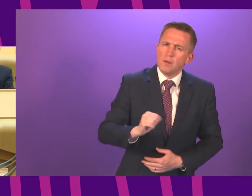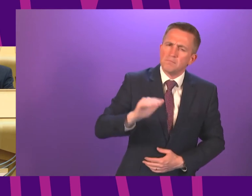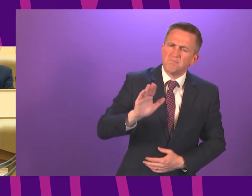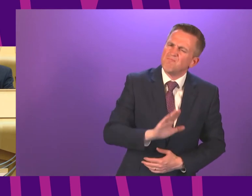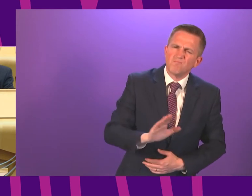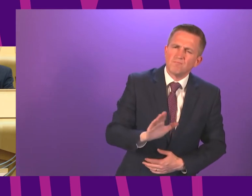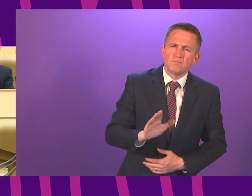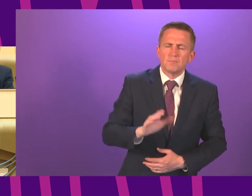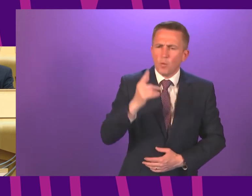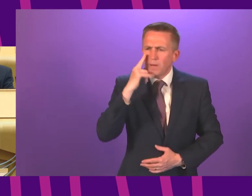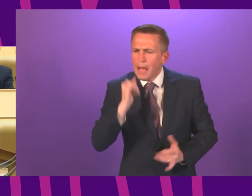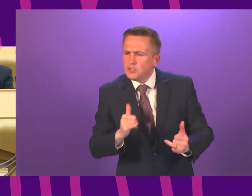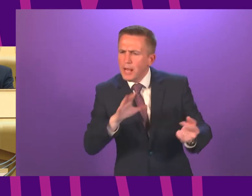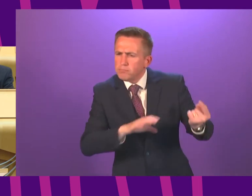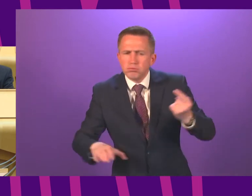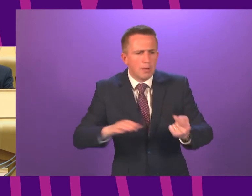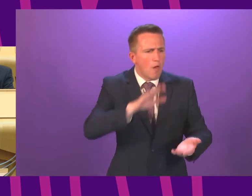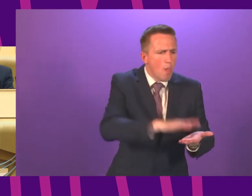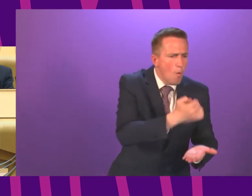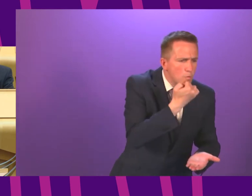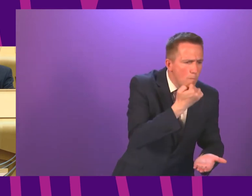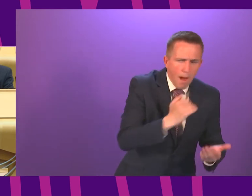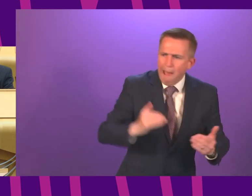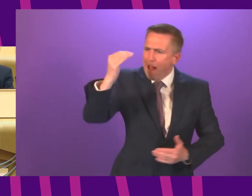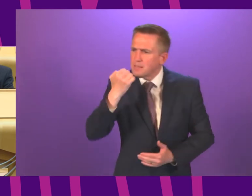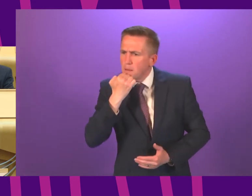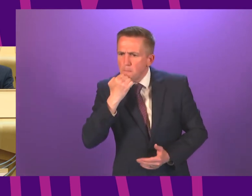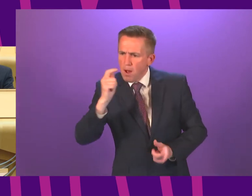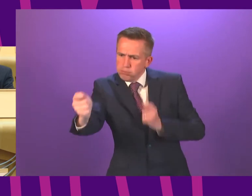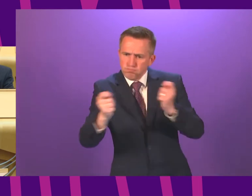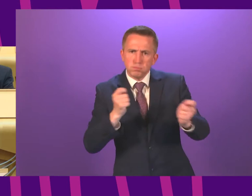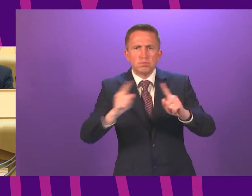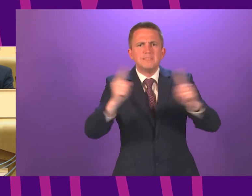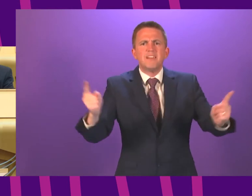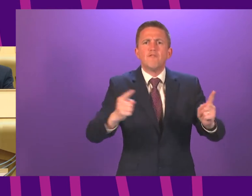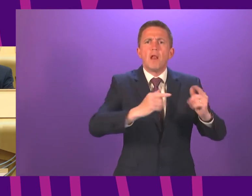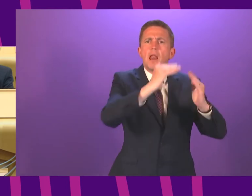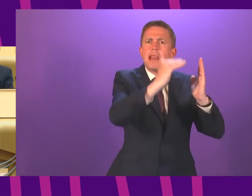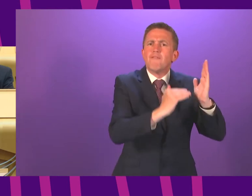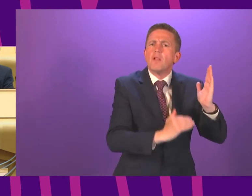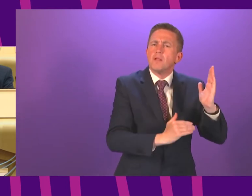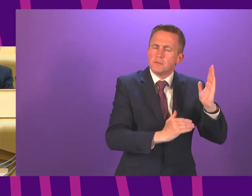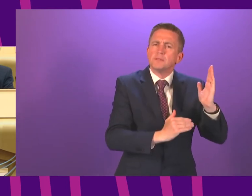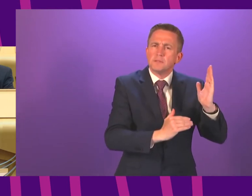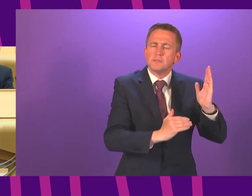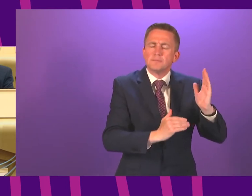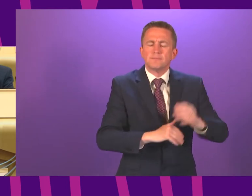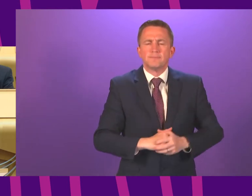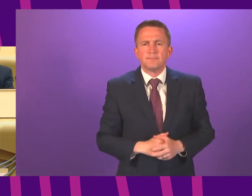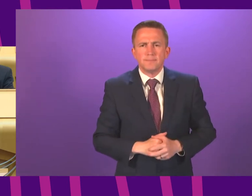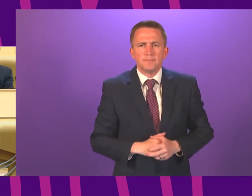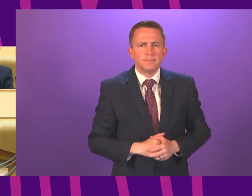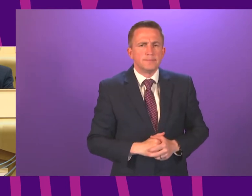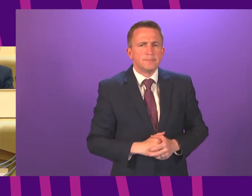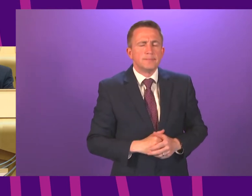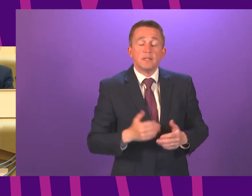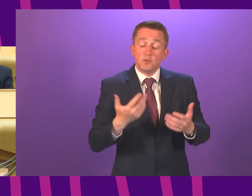levels of restrictions in areas with low or more contained case numbers as we do in areas with high or rising numbers. However, a